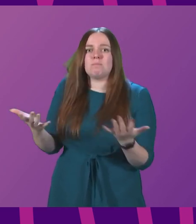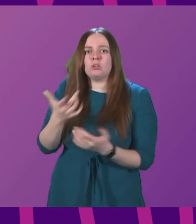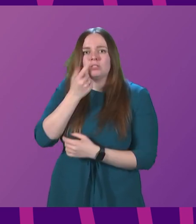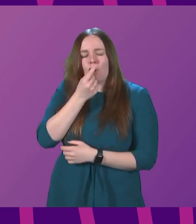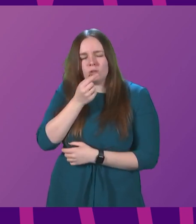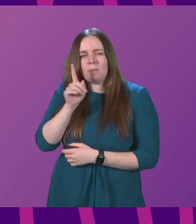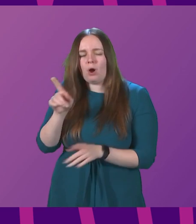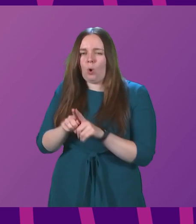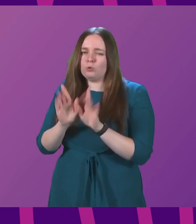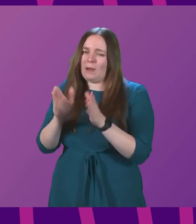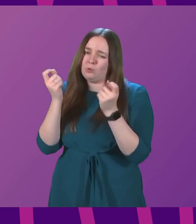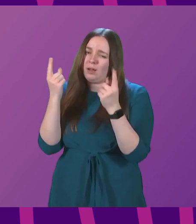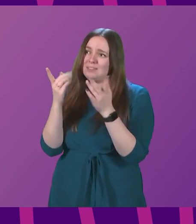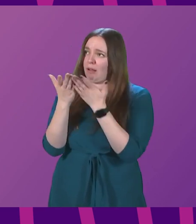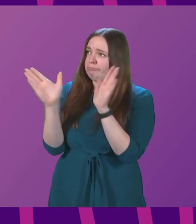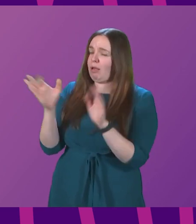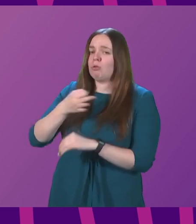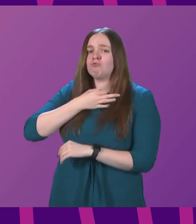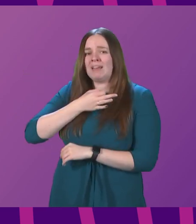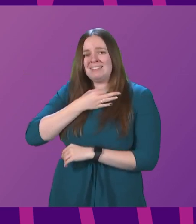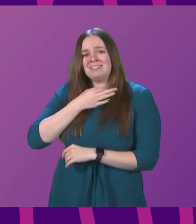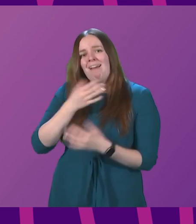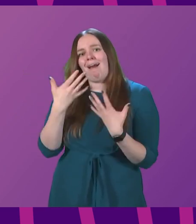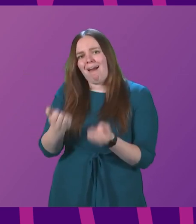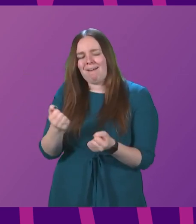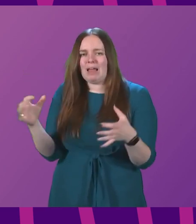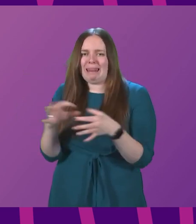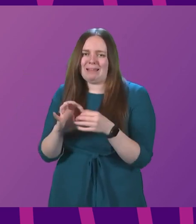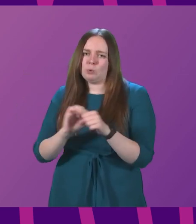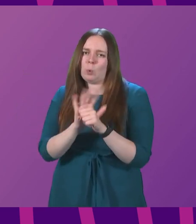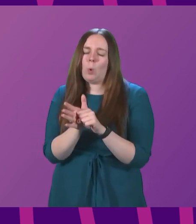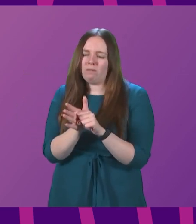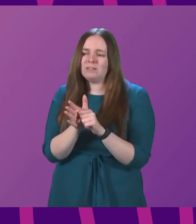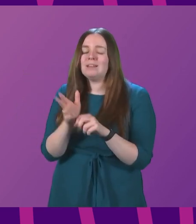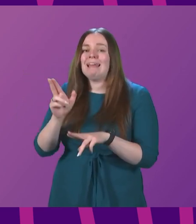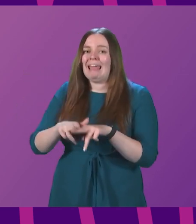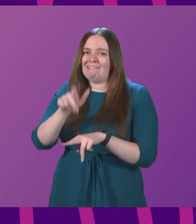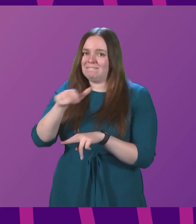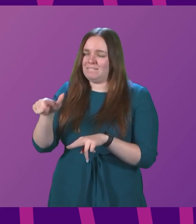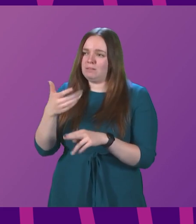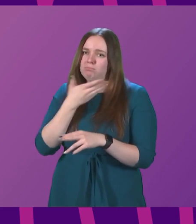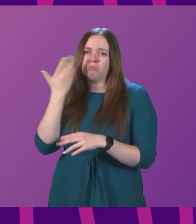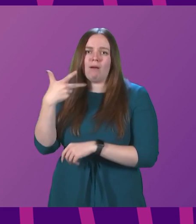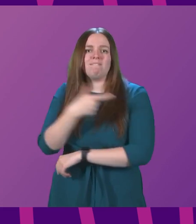possible, but we also have to understand the wider risks that exist around COVID particularly for those without vaccination.